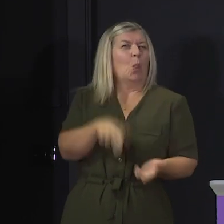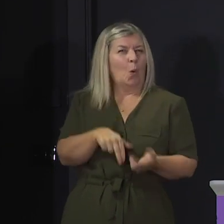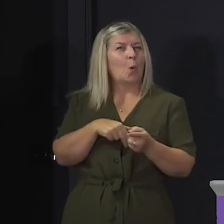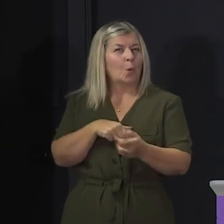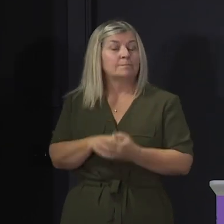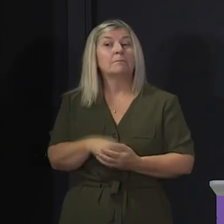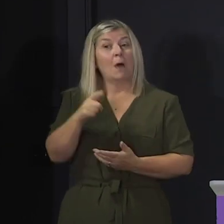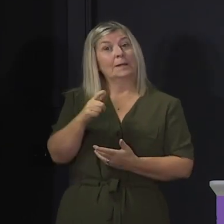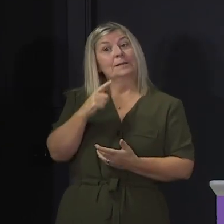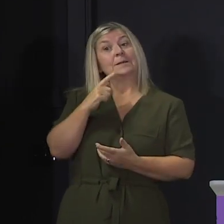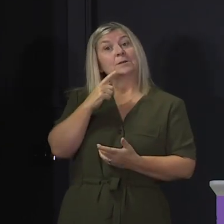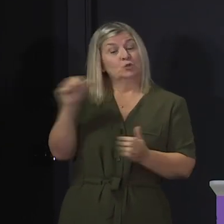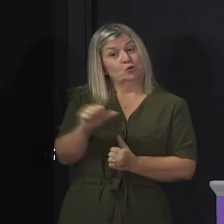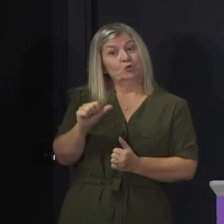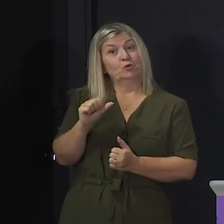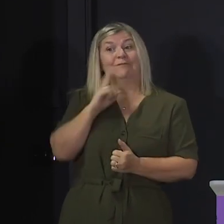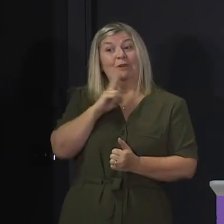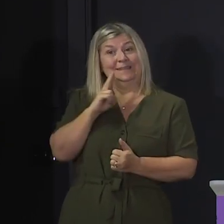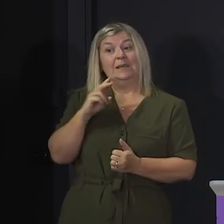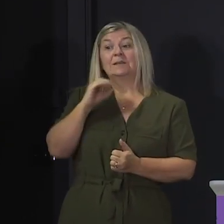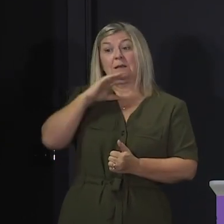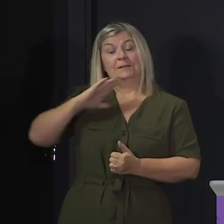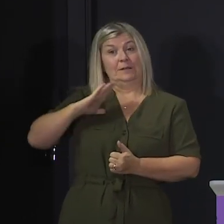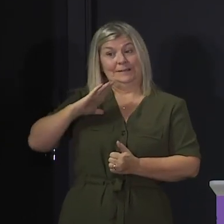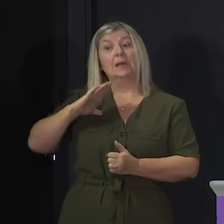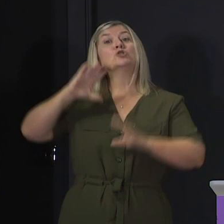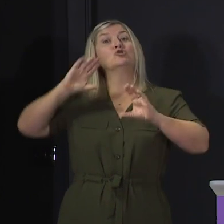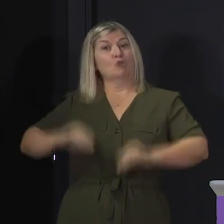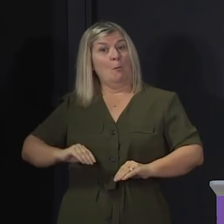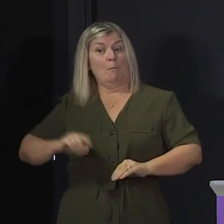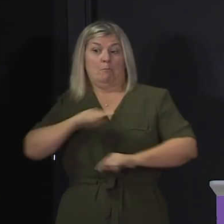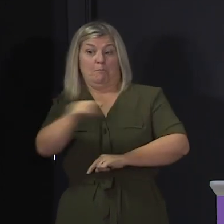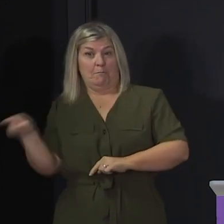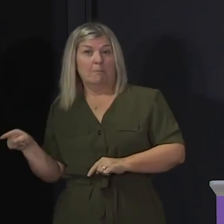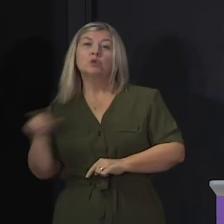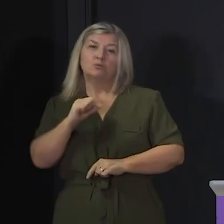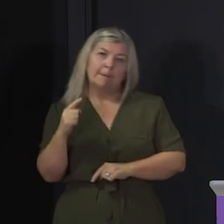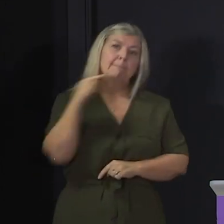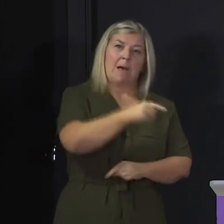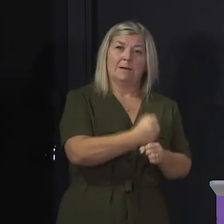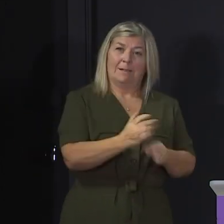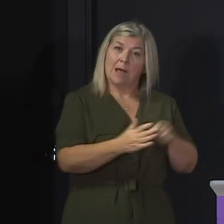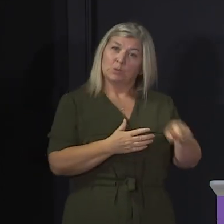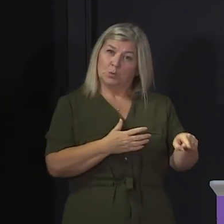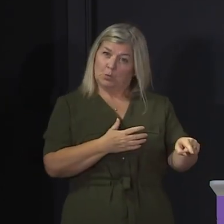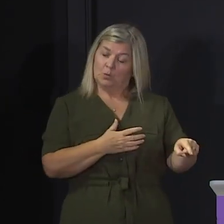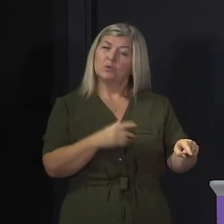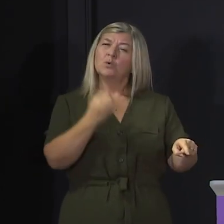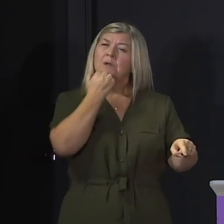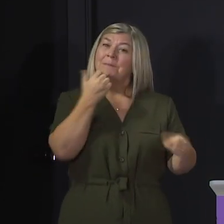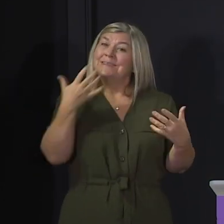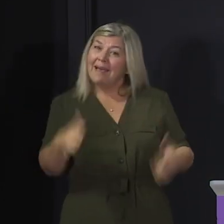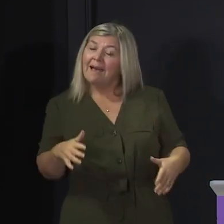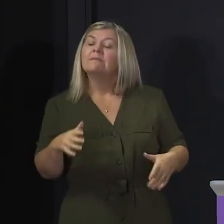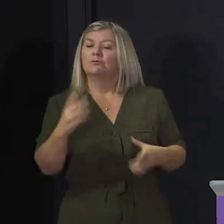expectation is that any new cases which we would have expected to see yesterday will be included in the figures for today and tomorrow